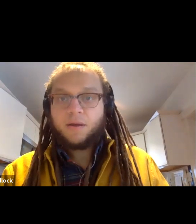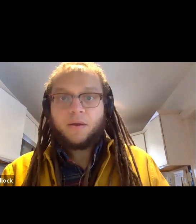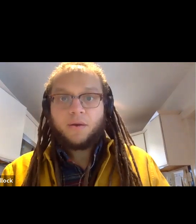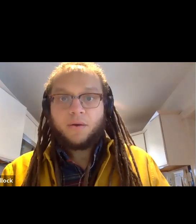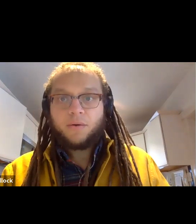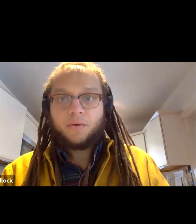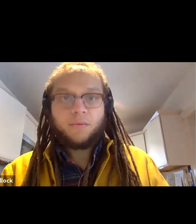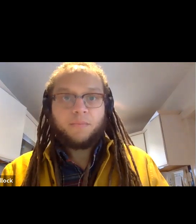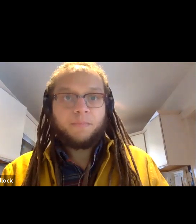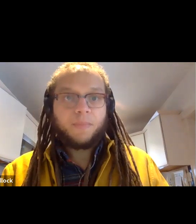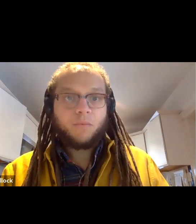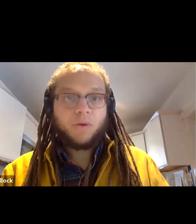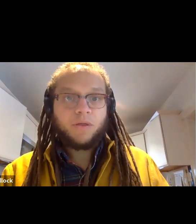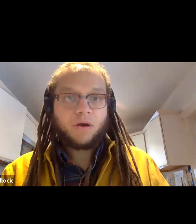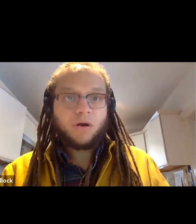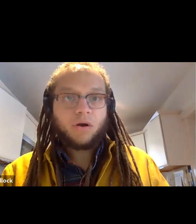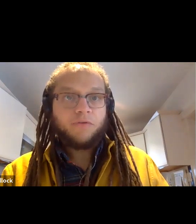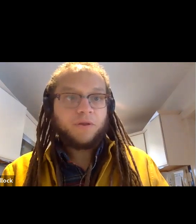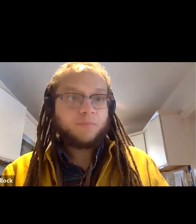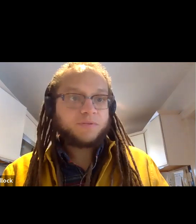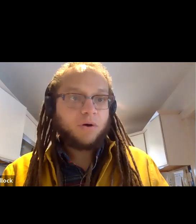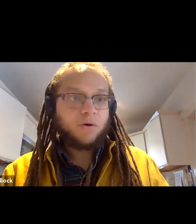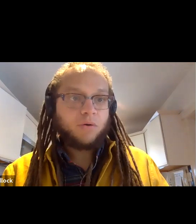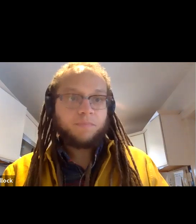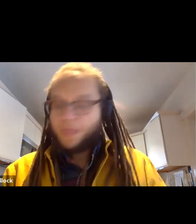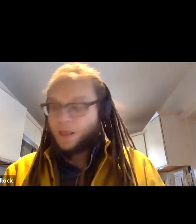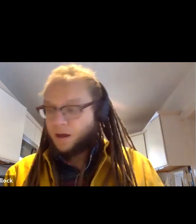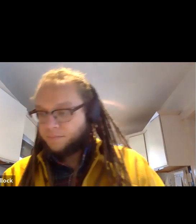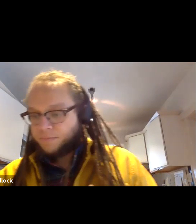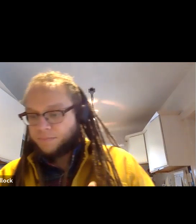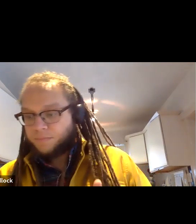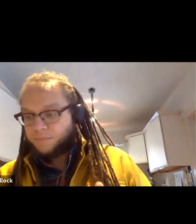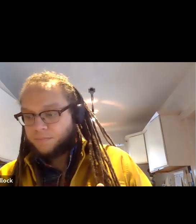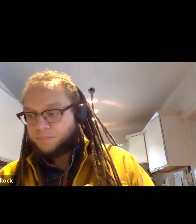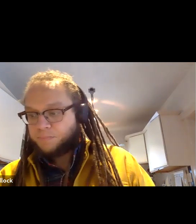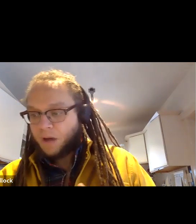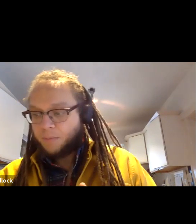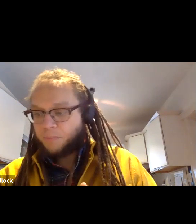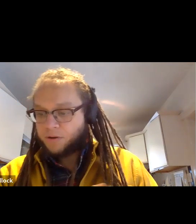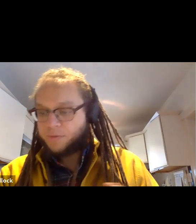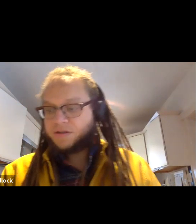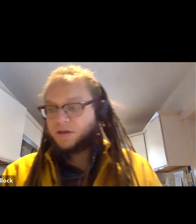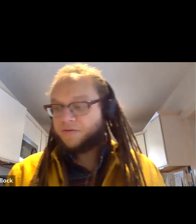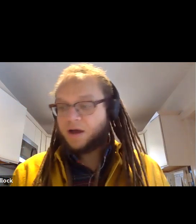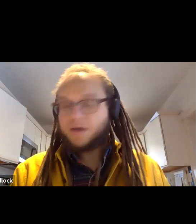I wanted to start today with a Carl Phillips poem,